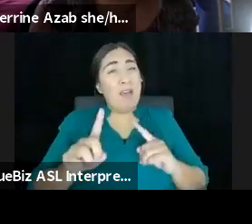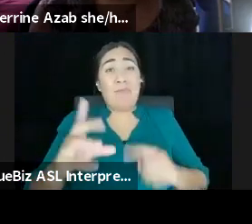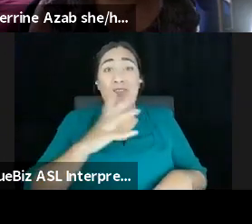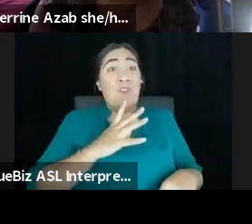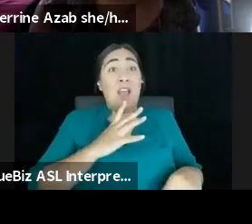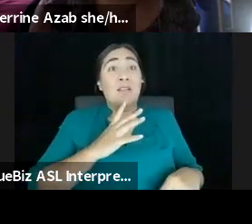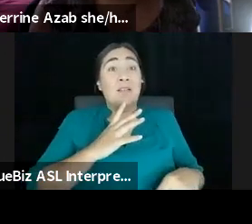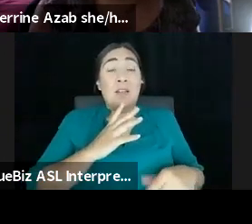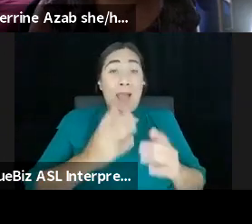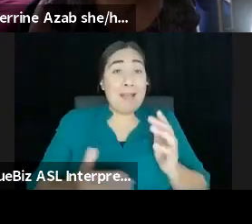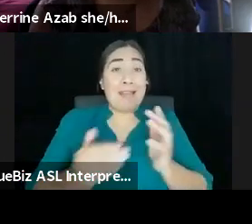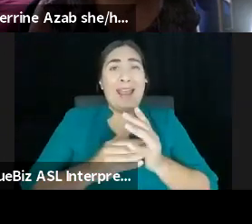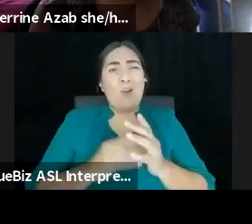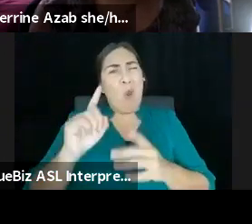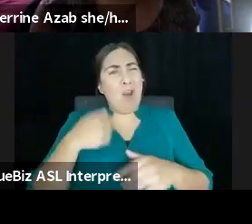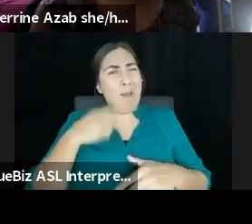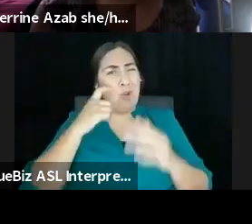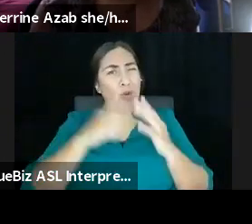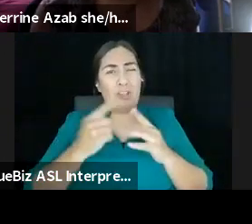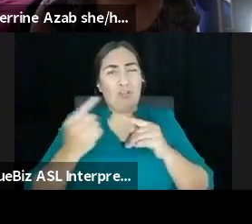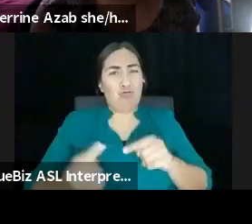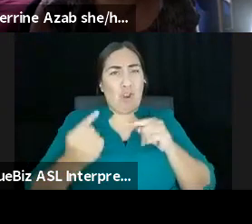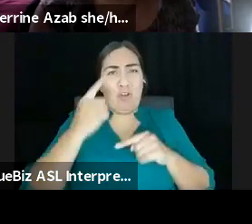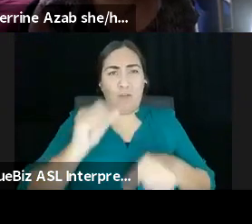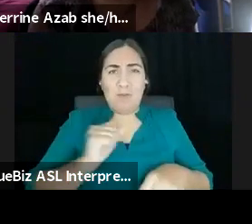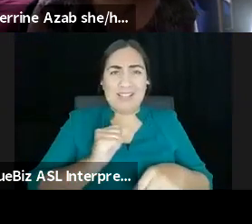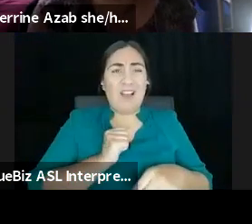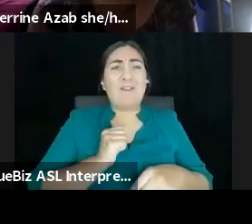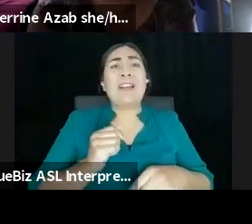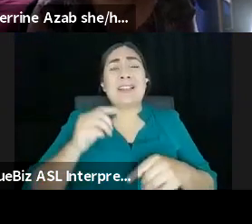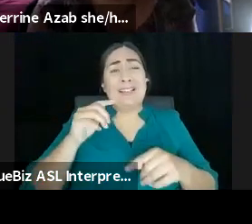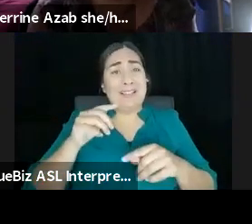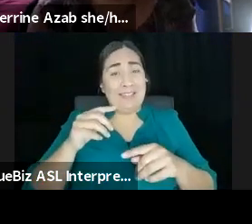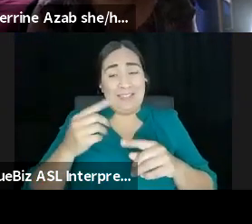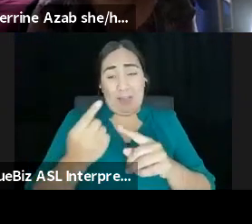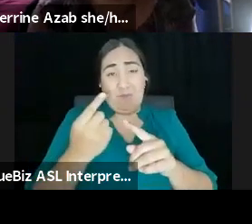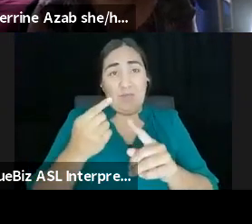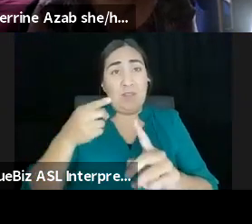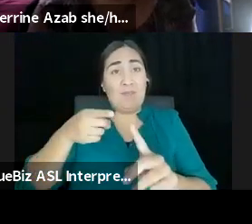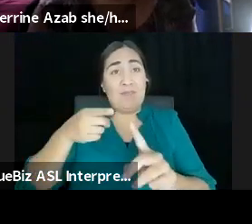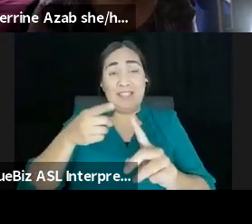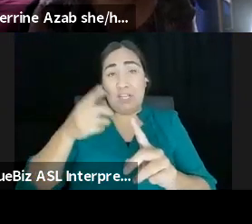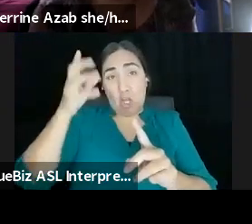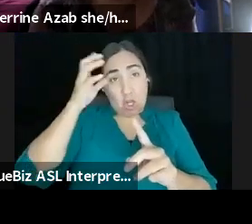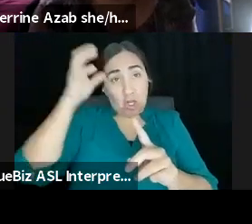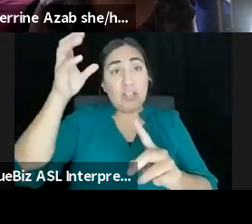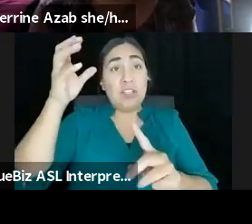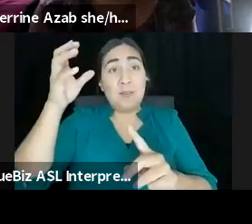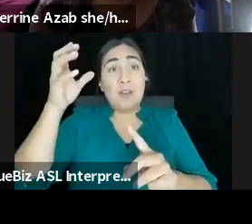is taking something that's inherently a decolonial con a concept, necessarily concept, like it's very